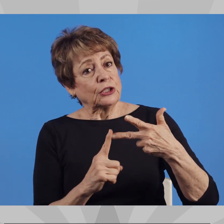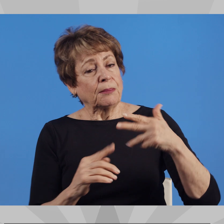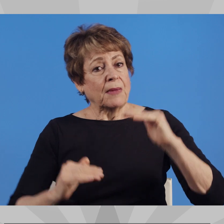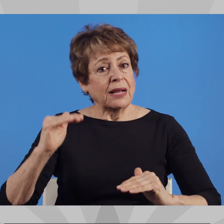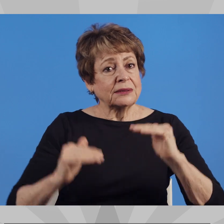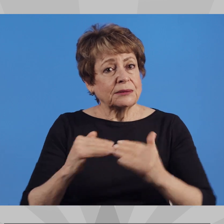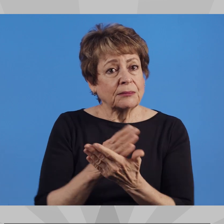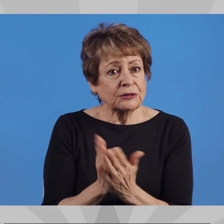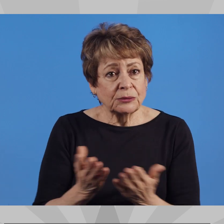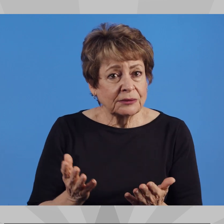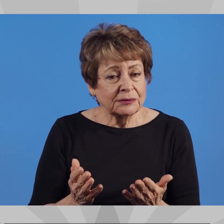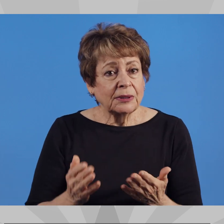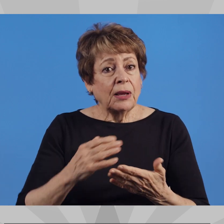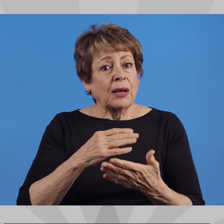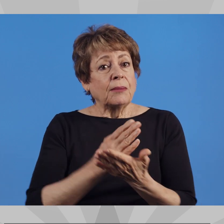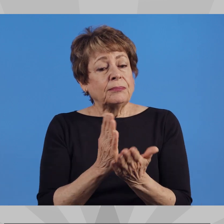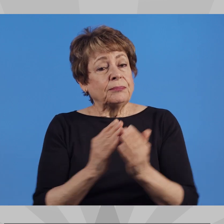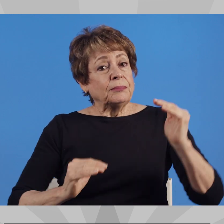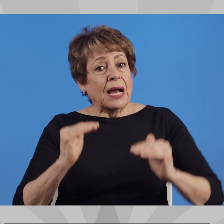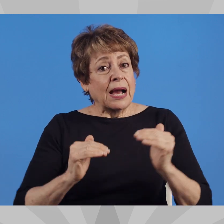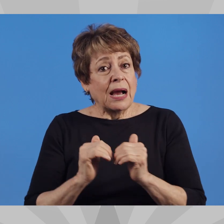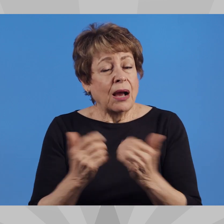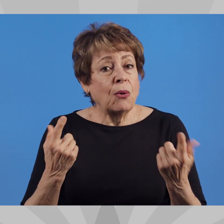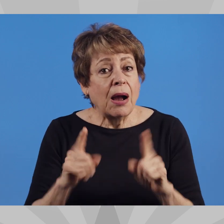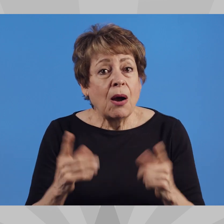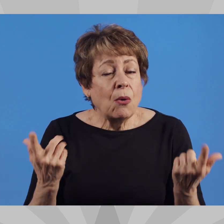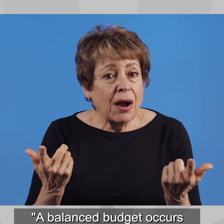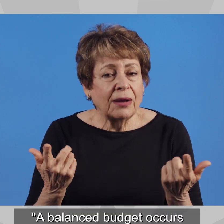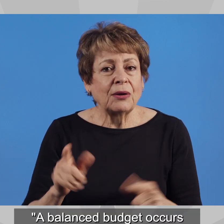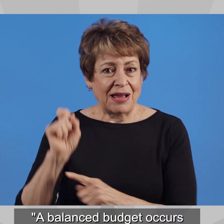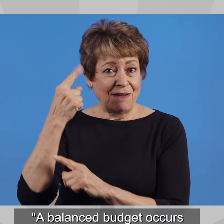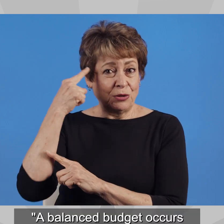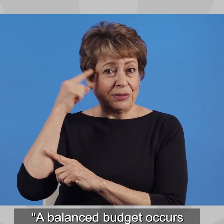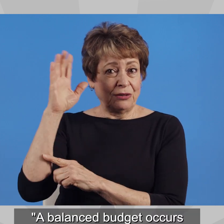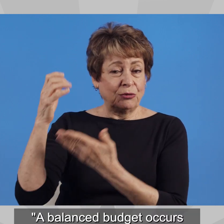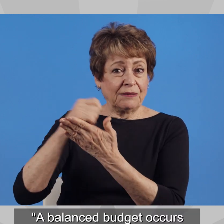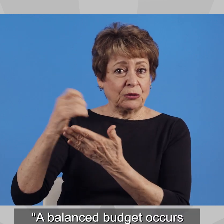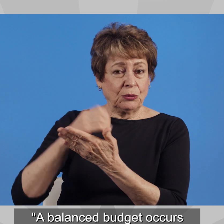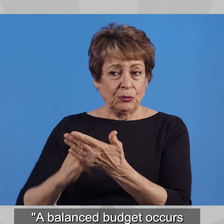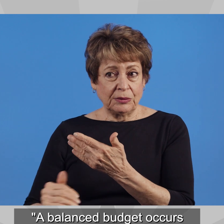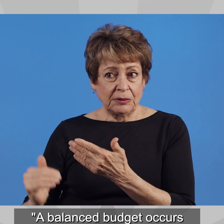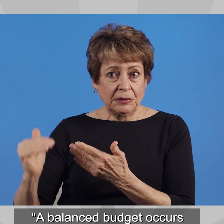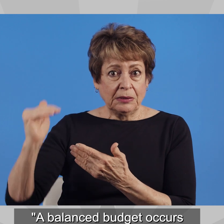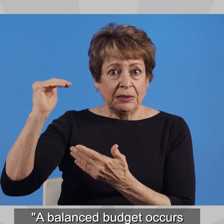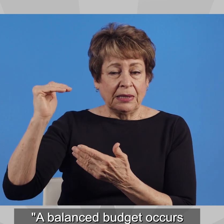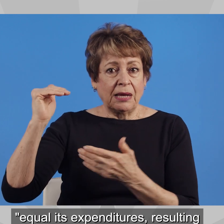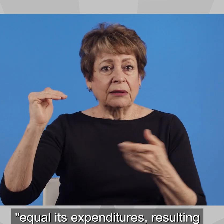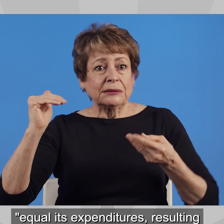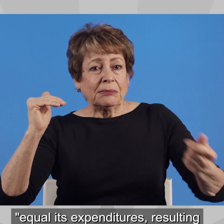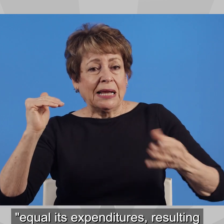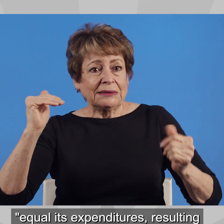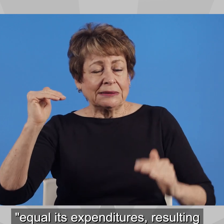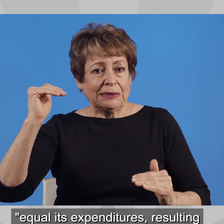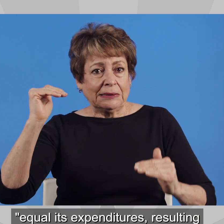NUMBER THREE, A BALANCED BUDGET. A BALANCED BUDGET OCCURS WHEN A GOVERNMENT'S REVENUES